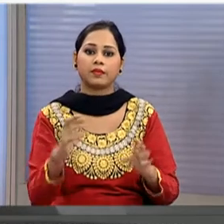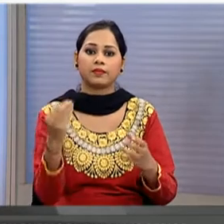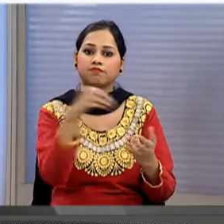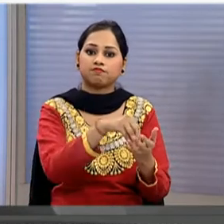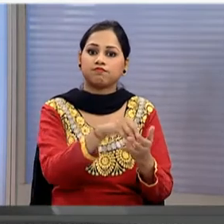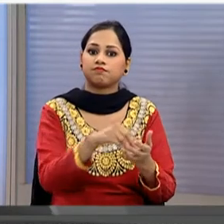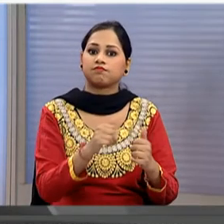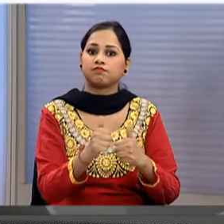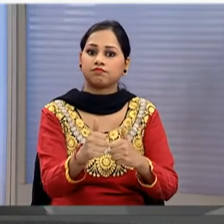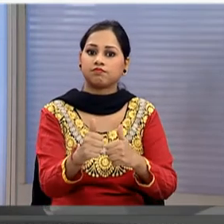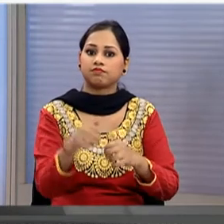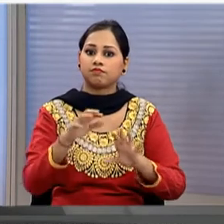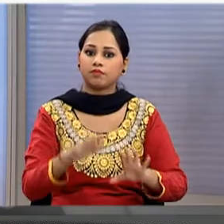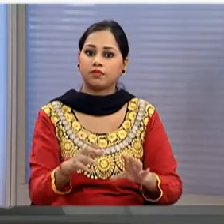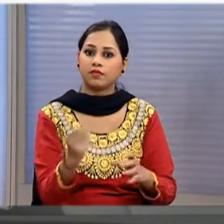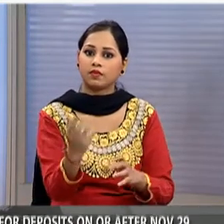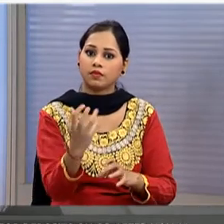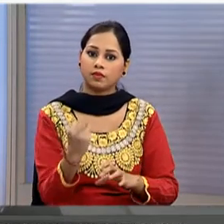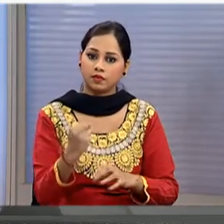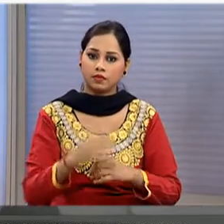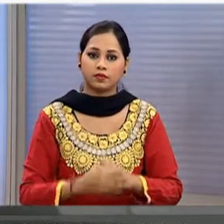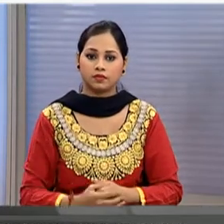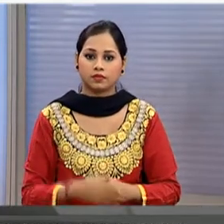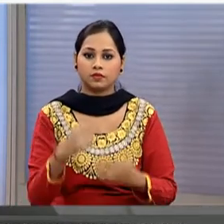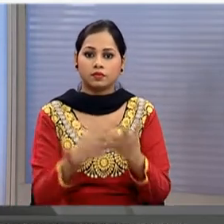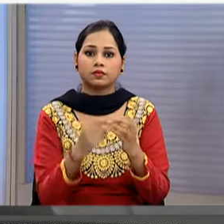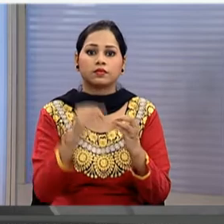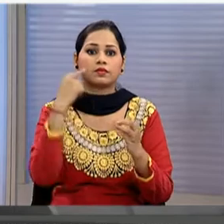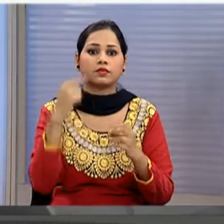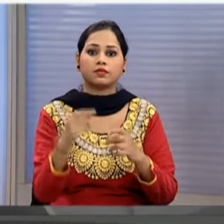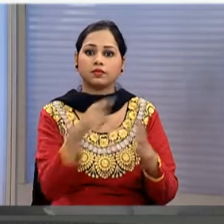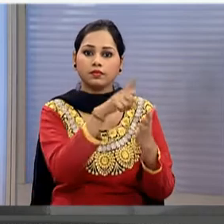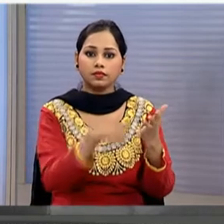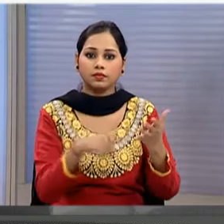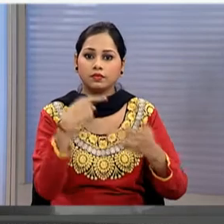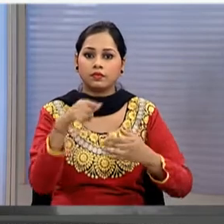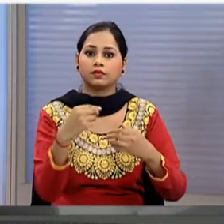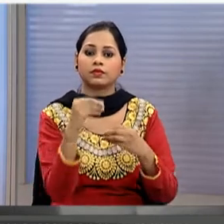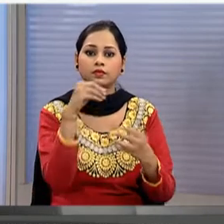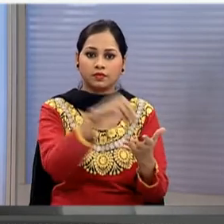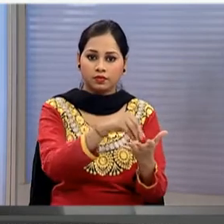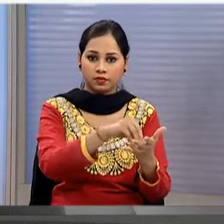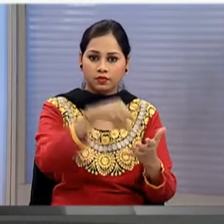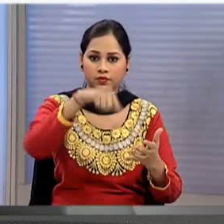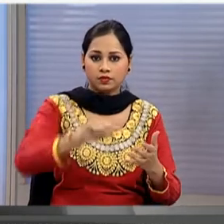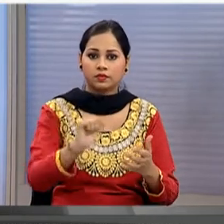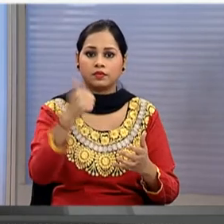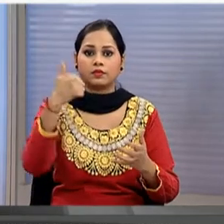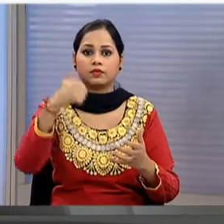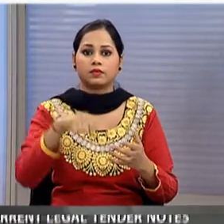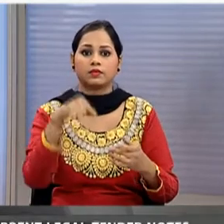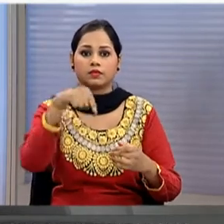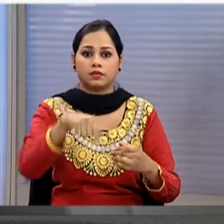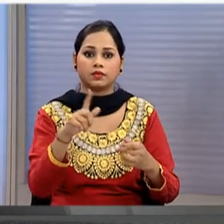deposits following the curtailment on withdrawals the RBI circular noted the withdrawals of deposits can be made in